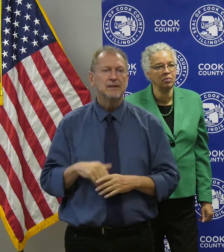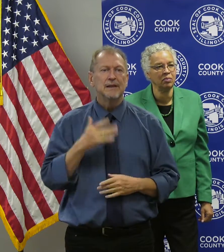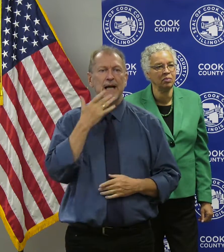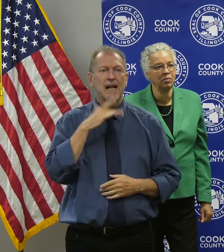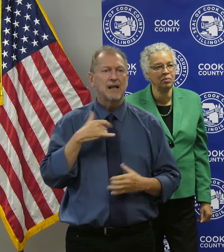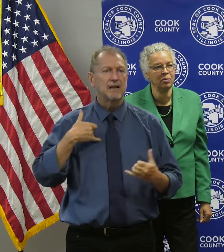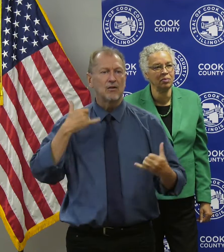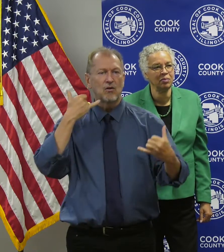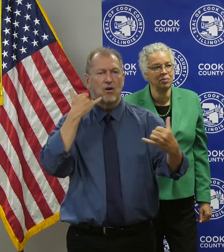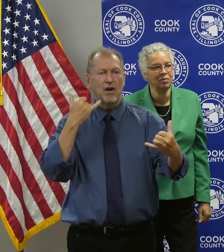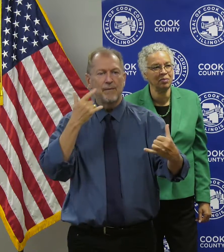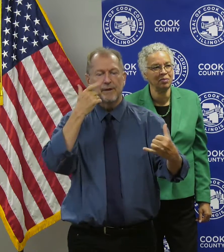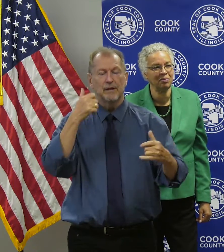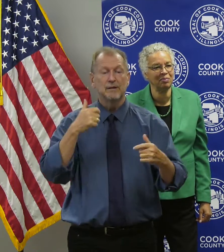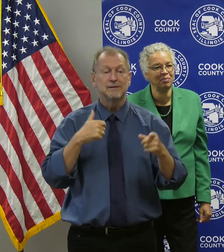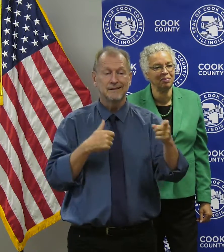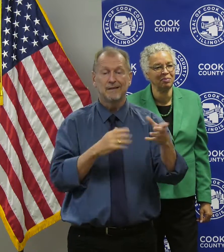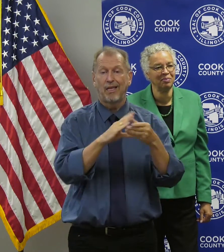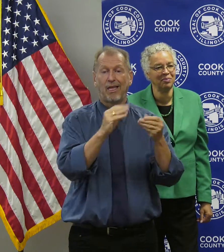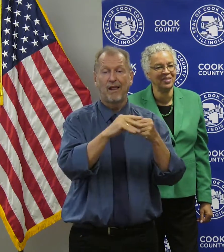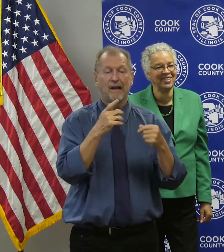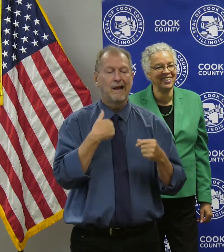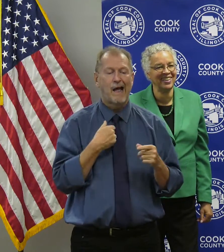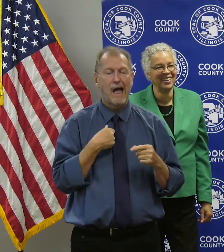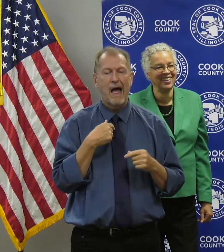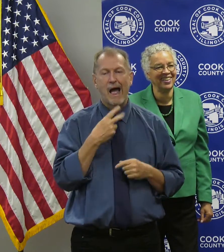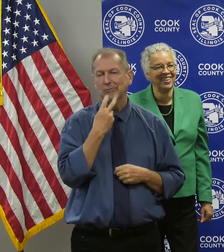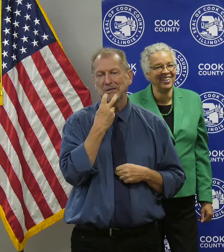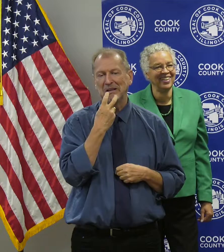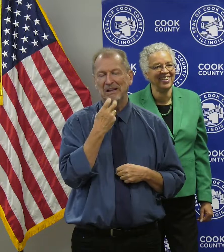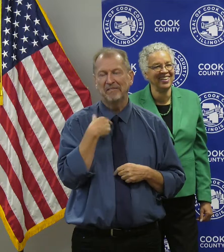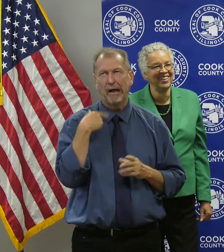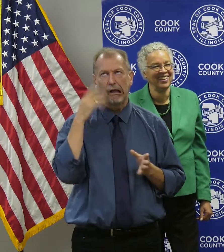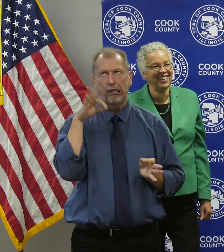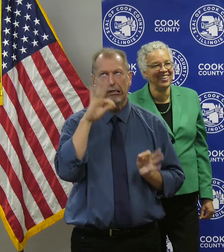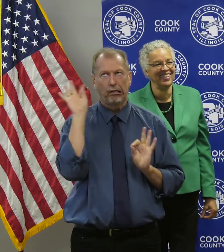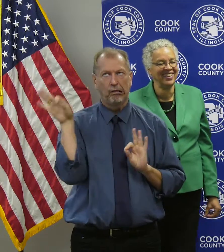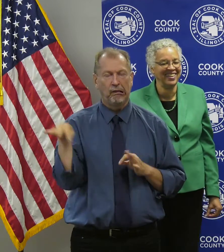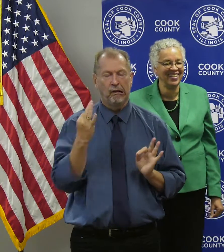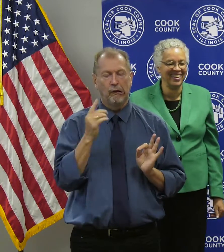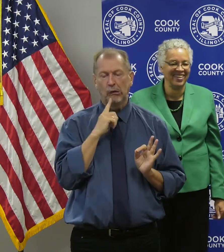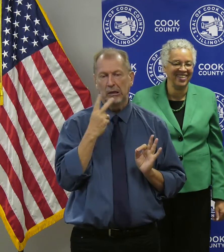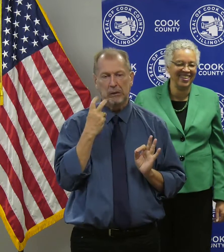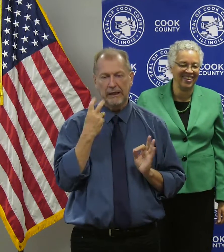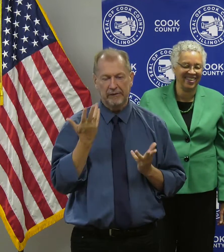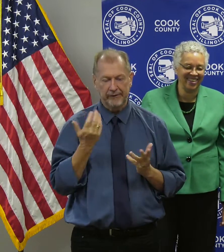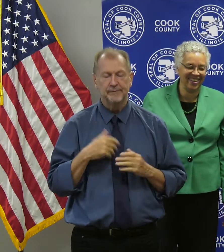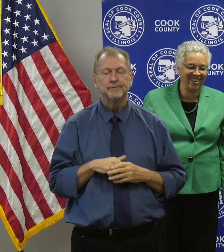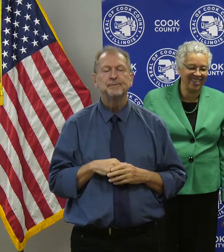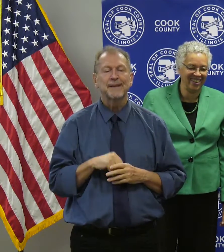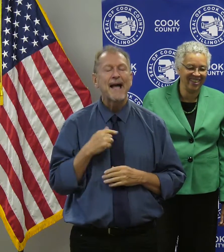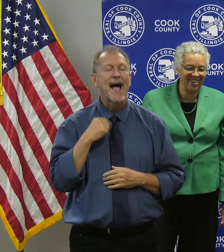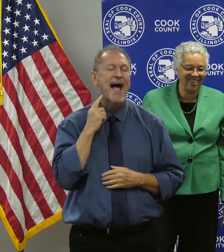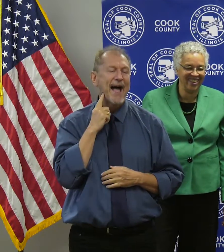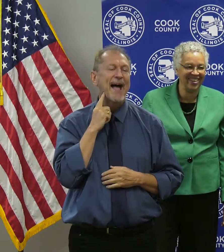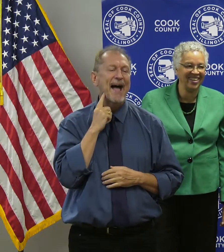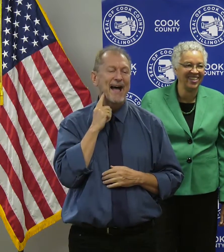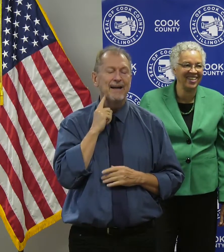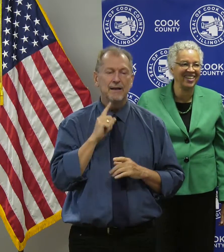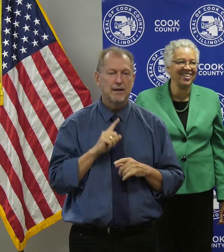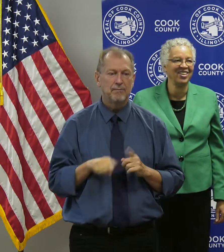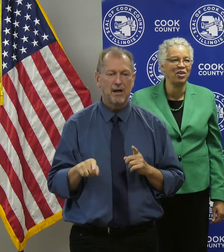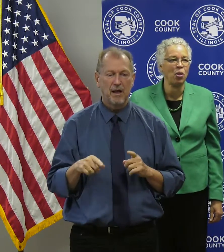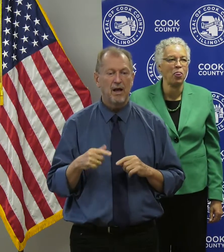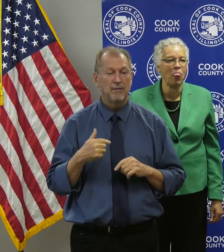see the giant eye roll that I did when I heard this statement. I listened politely and then I told Jim that People's Gas and I have tried to get